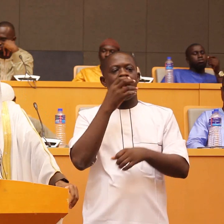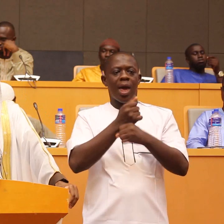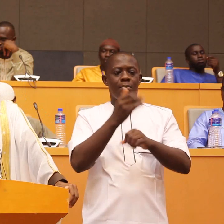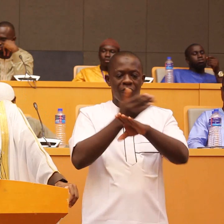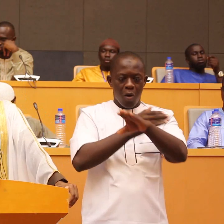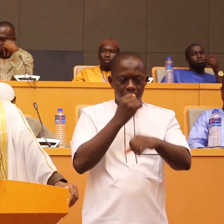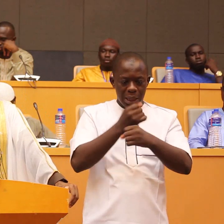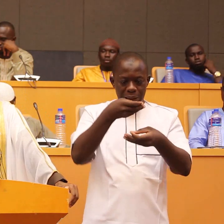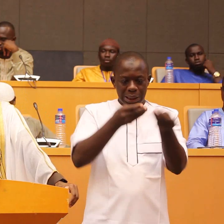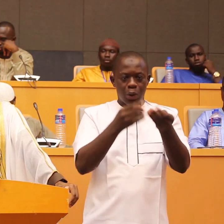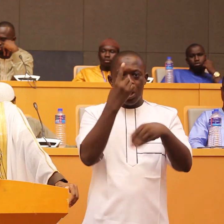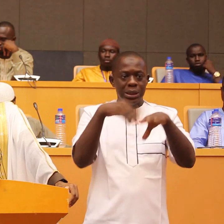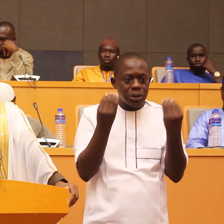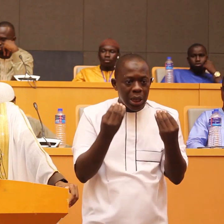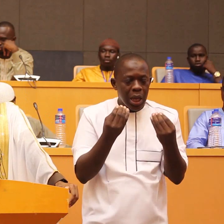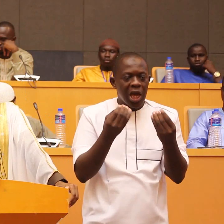starts saying yeah in the walu